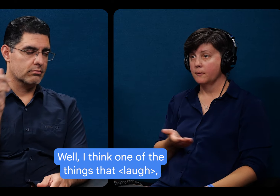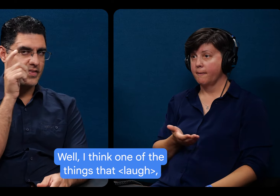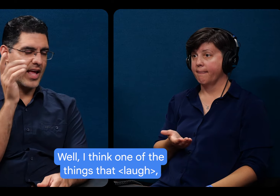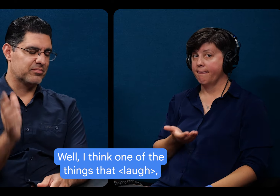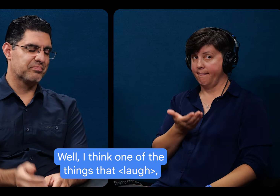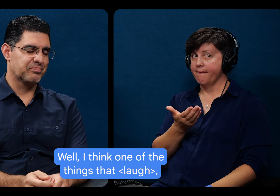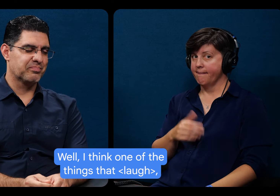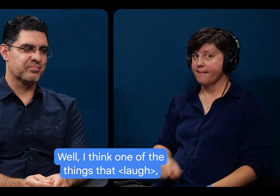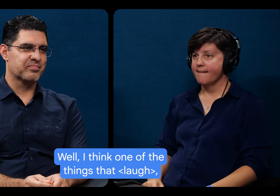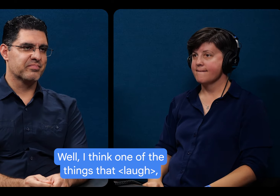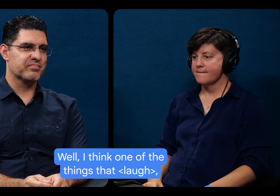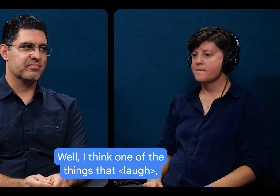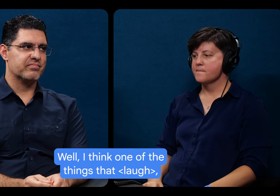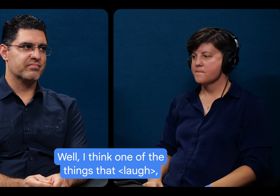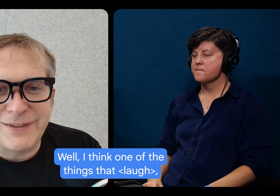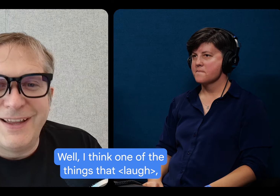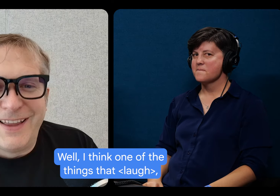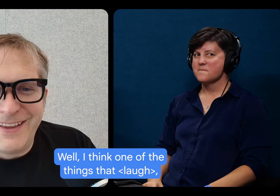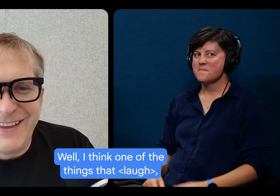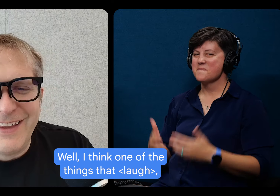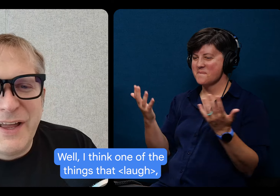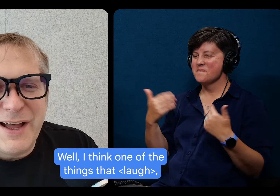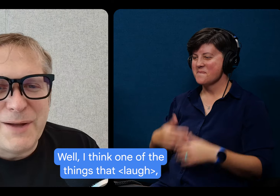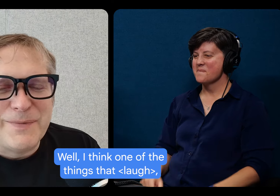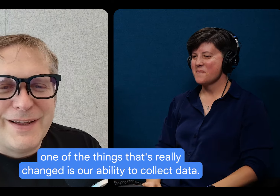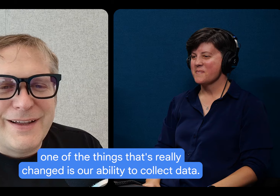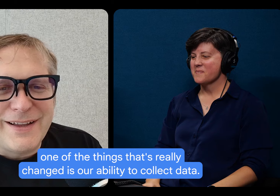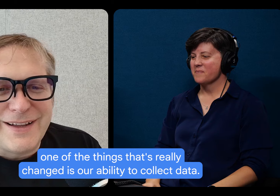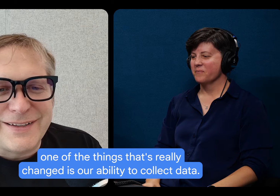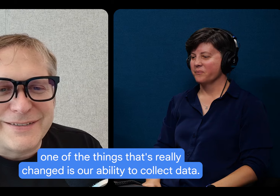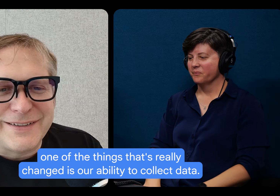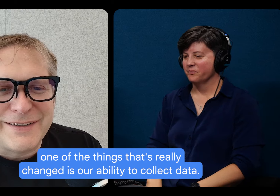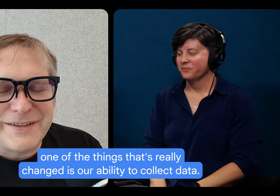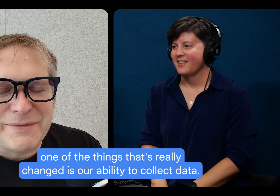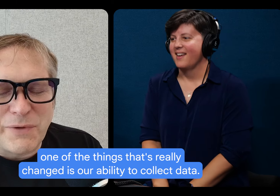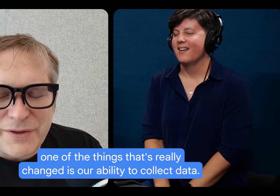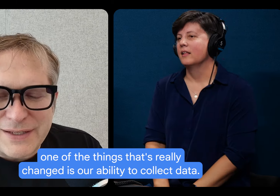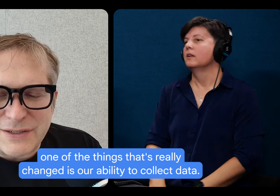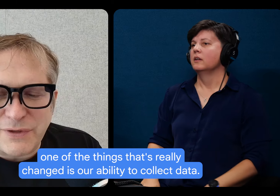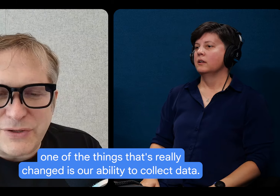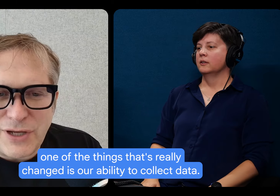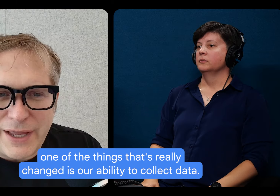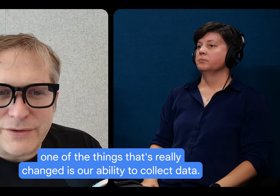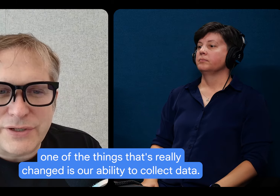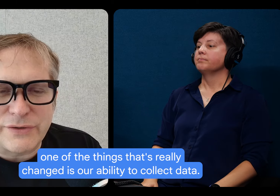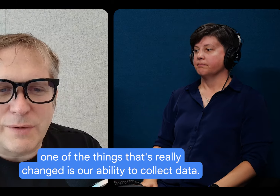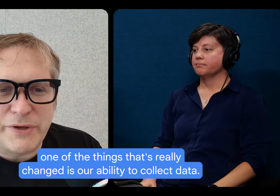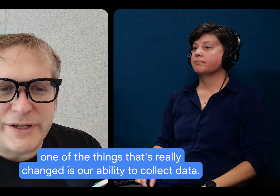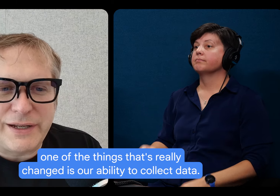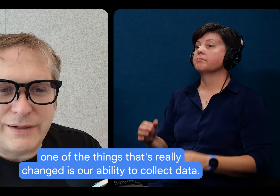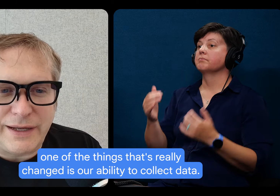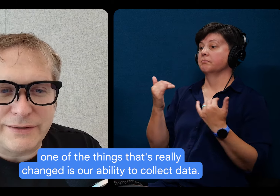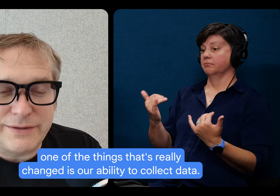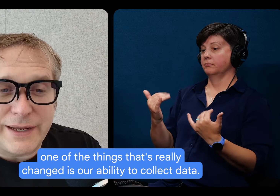Well, think one of the things that, um, uh, one of the things that's really changed is our